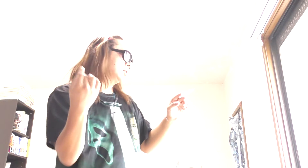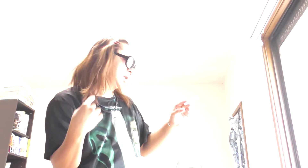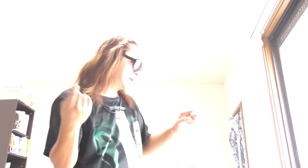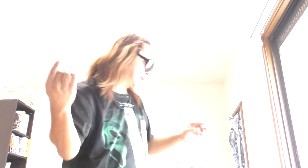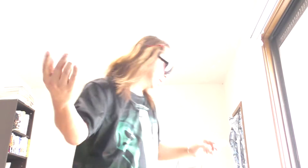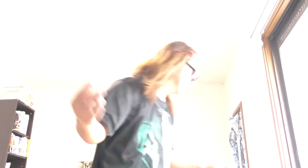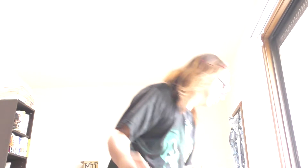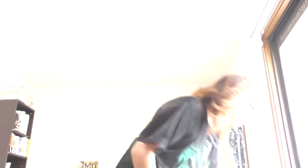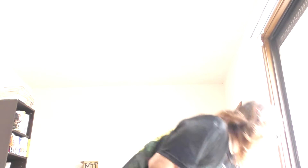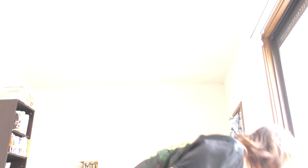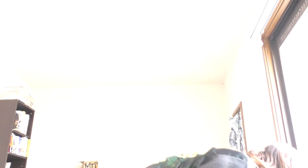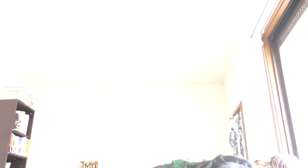cry on.